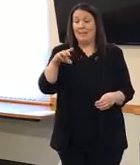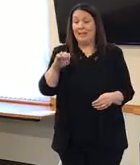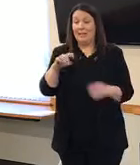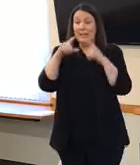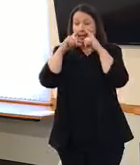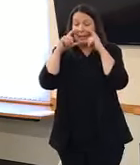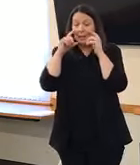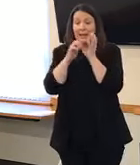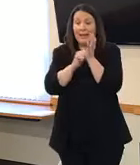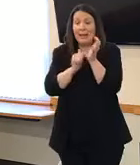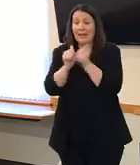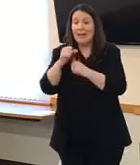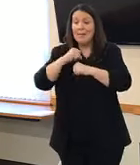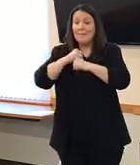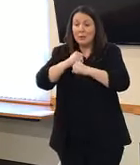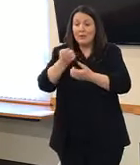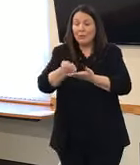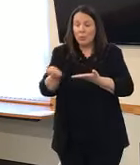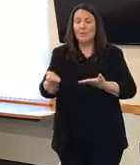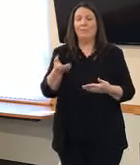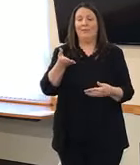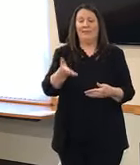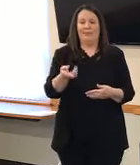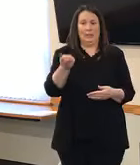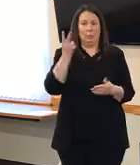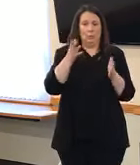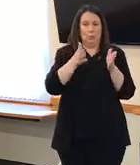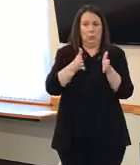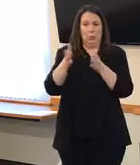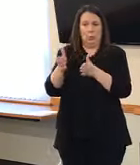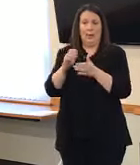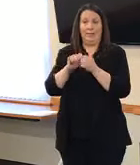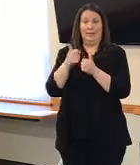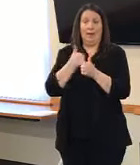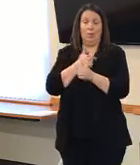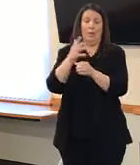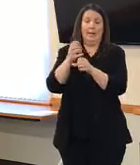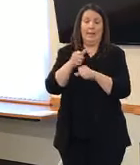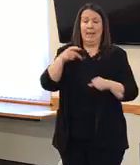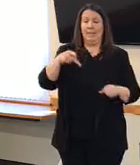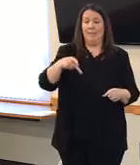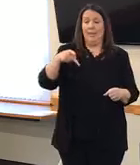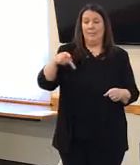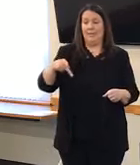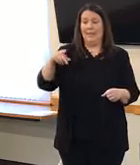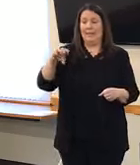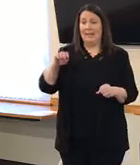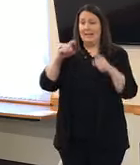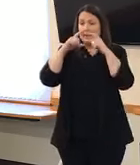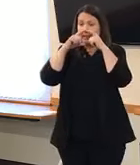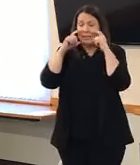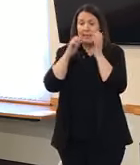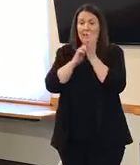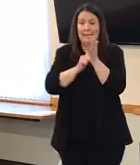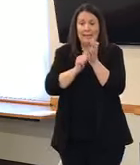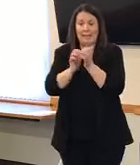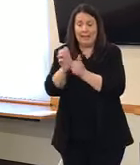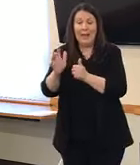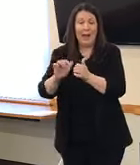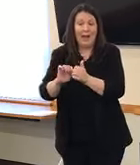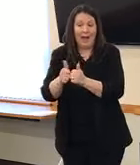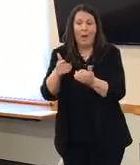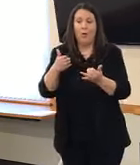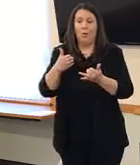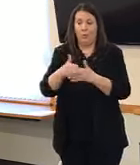entities. So there's actually two mechanisms in which personal protective equipment or PPE is brought into a community. One is through your